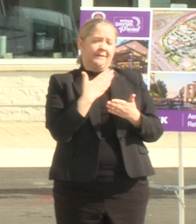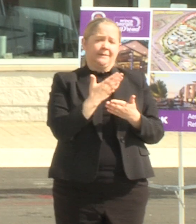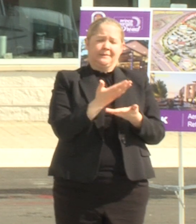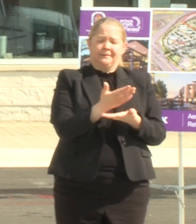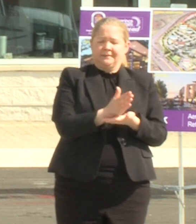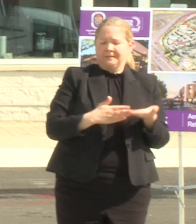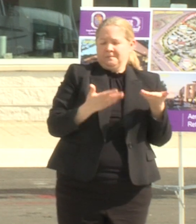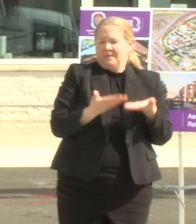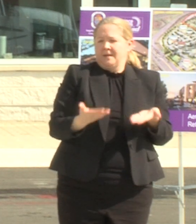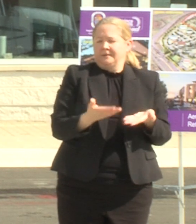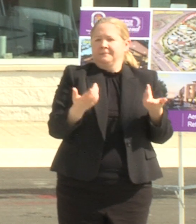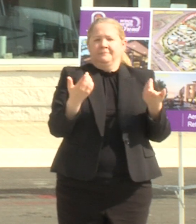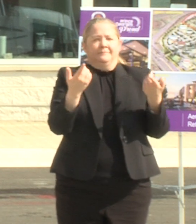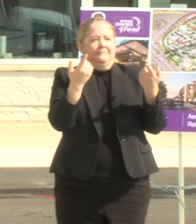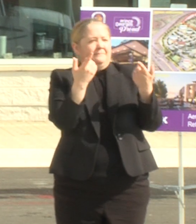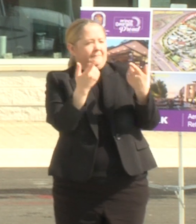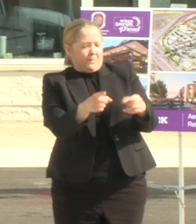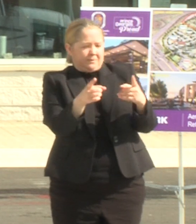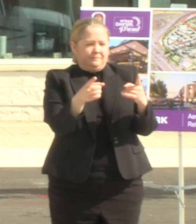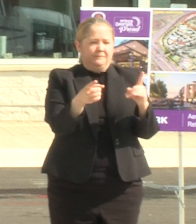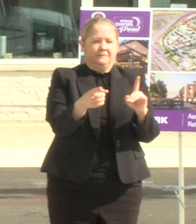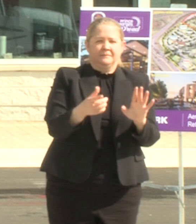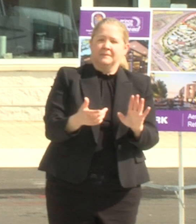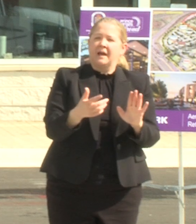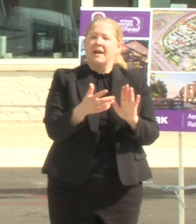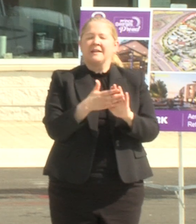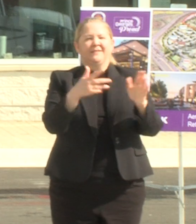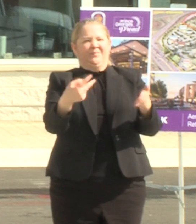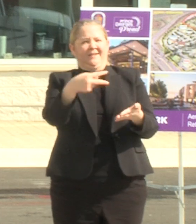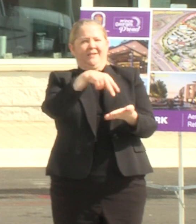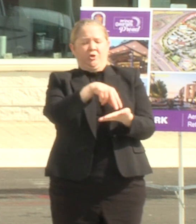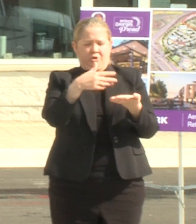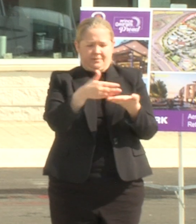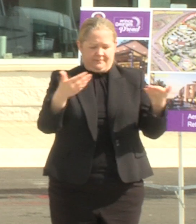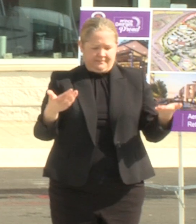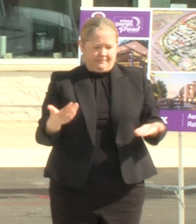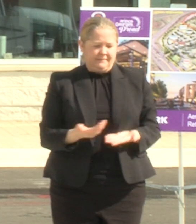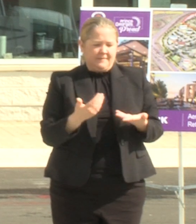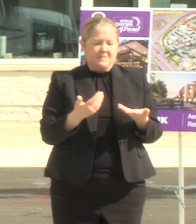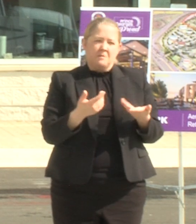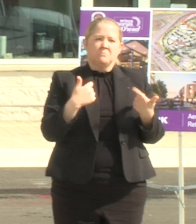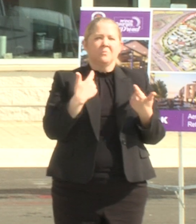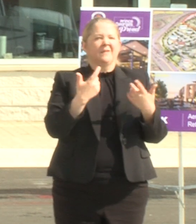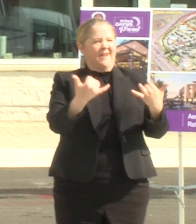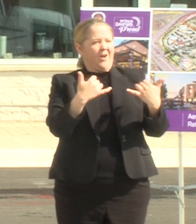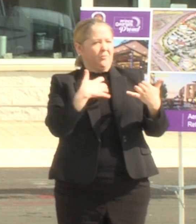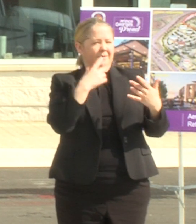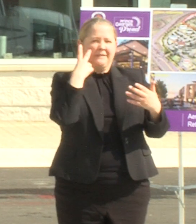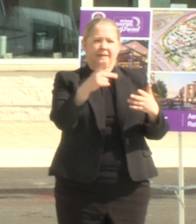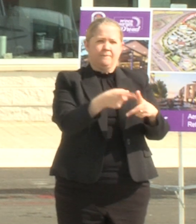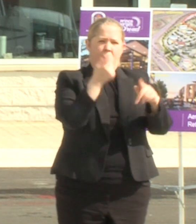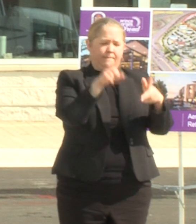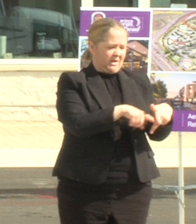standing here today to celebrate the progress of the blue line corridor is definitely a full circle moment for me over a decade ago